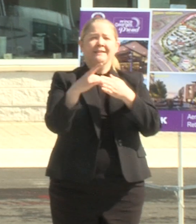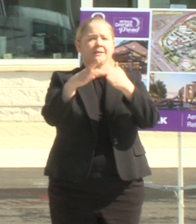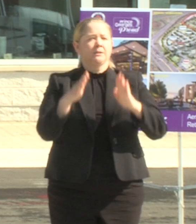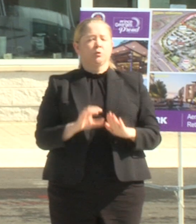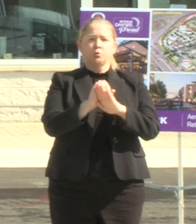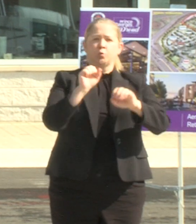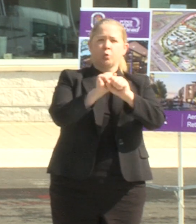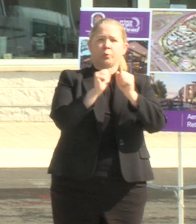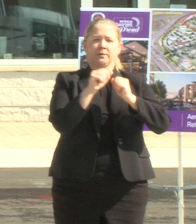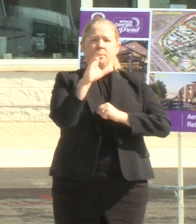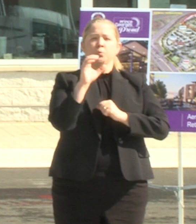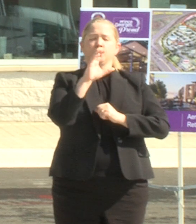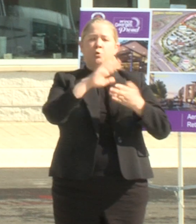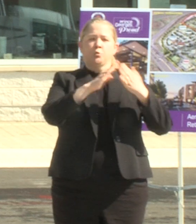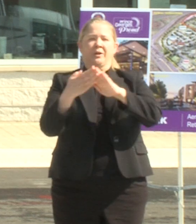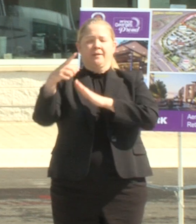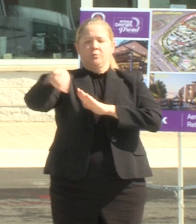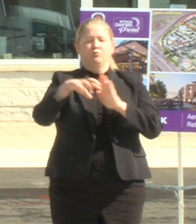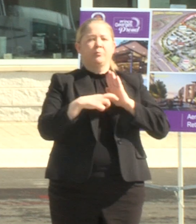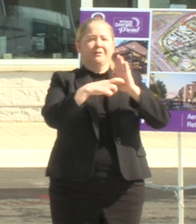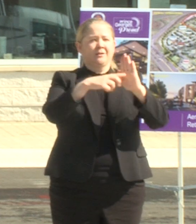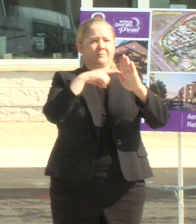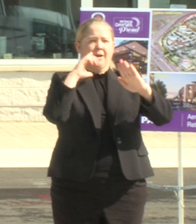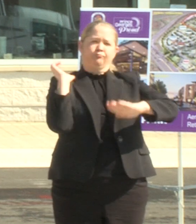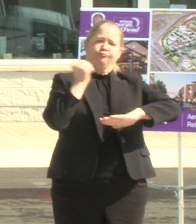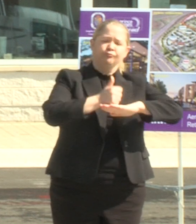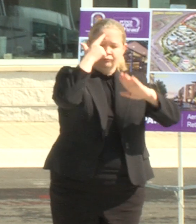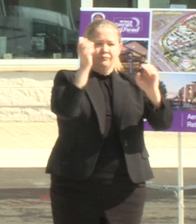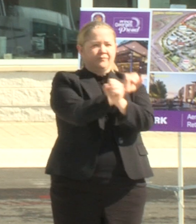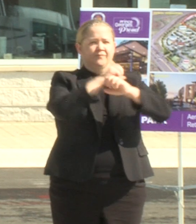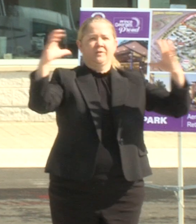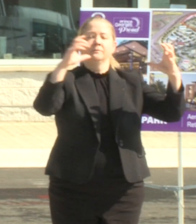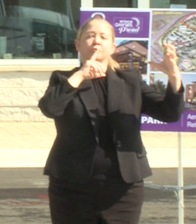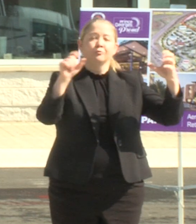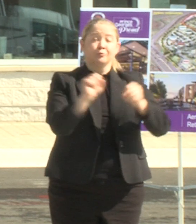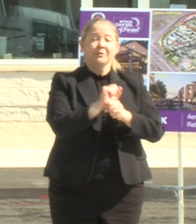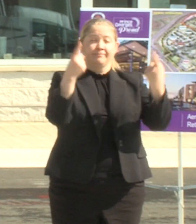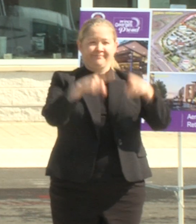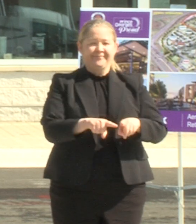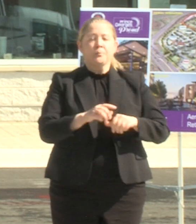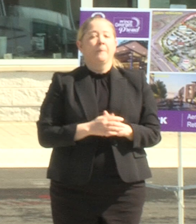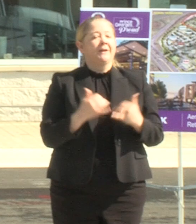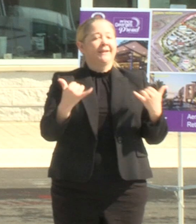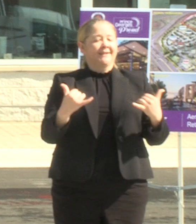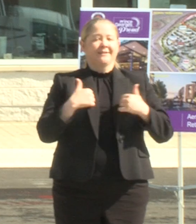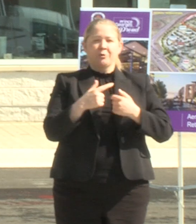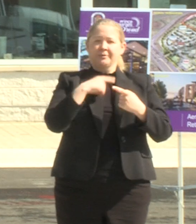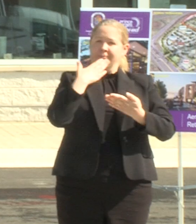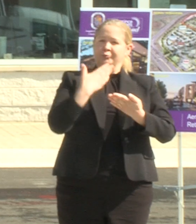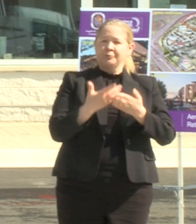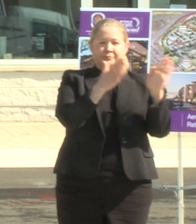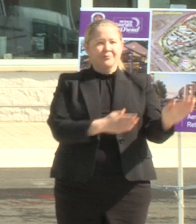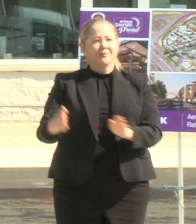communities they represent and brought a vision for transit oriented development to life now these what well thought out